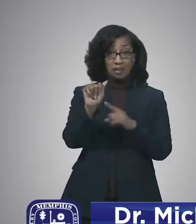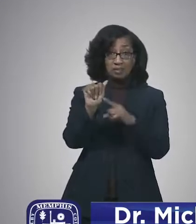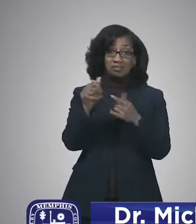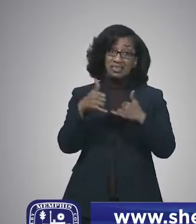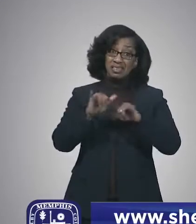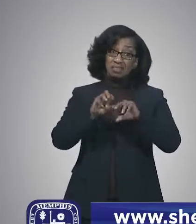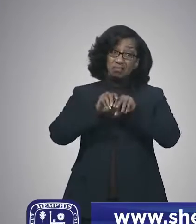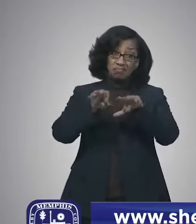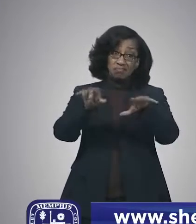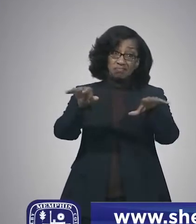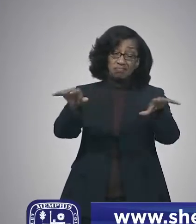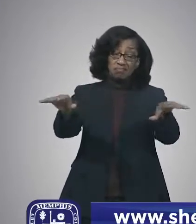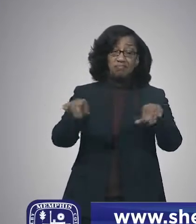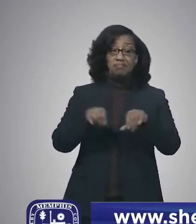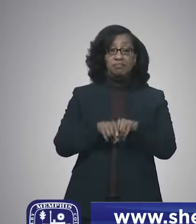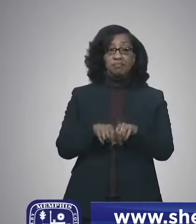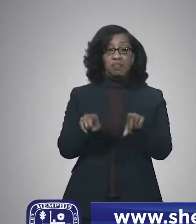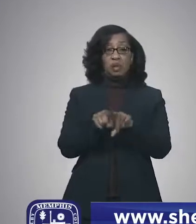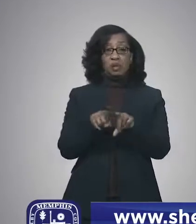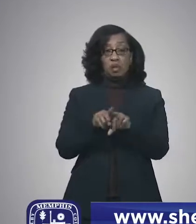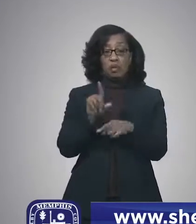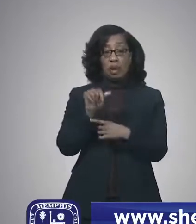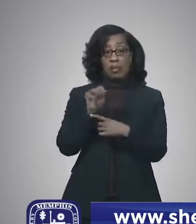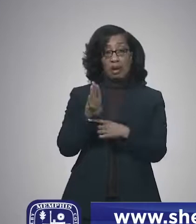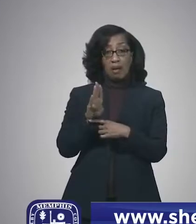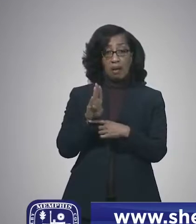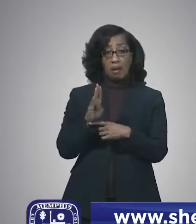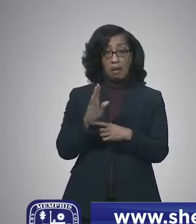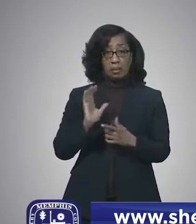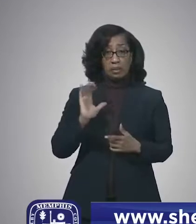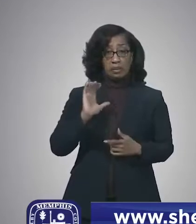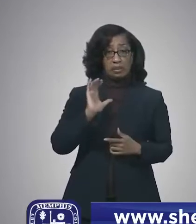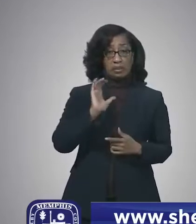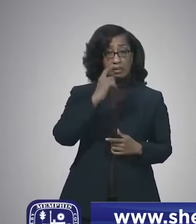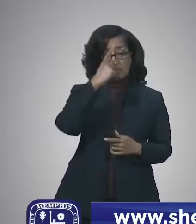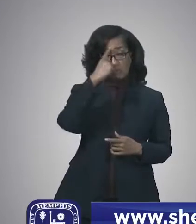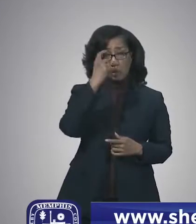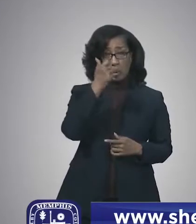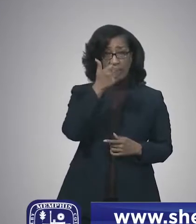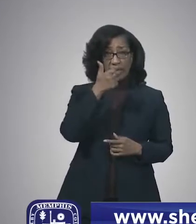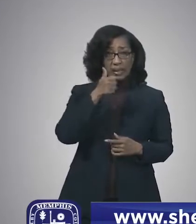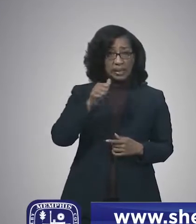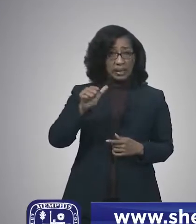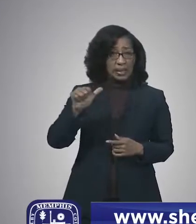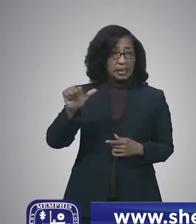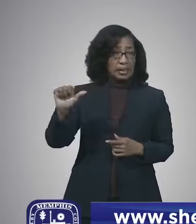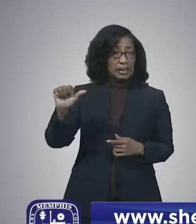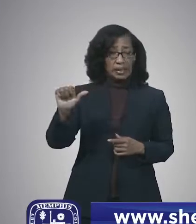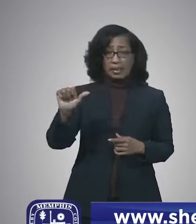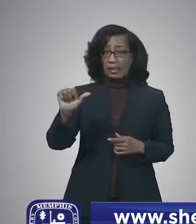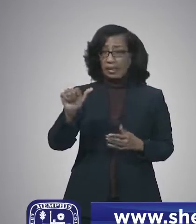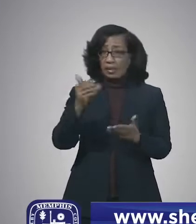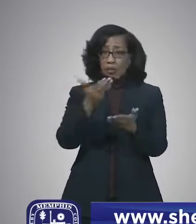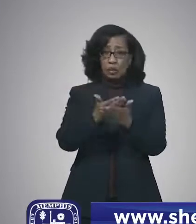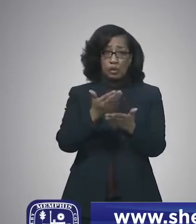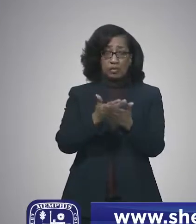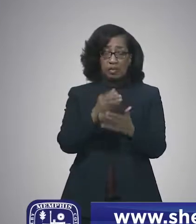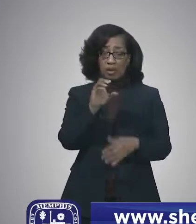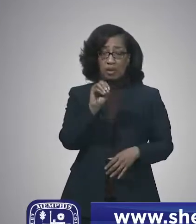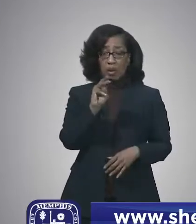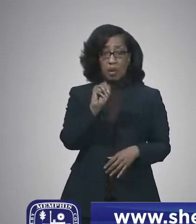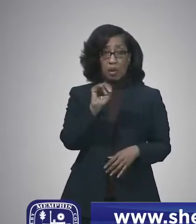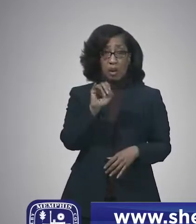and our labs are on the lookout for any sequencing that points to us having any Omicron variant